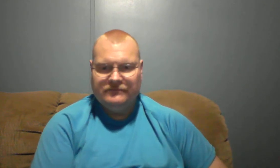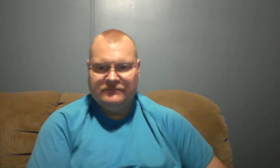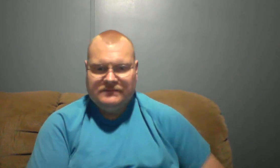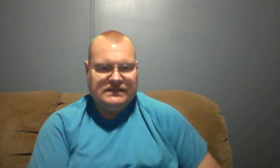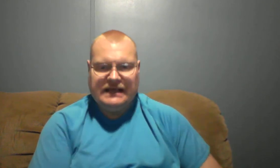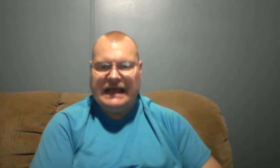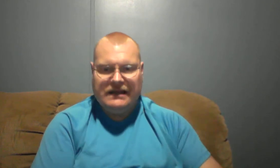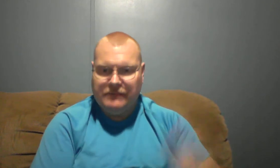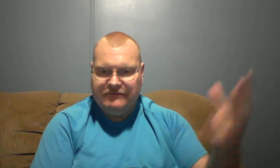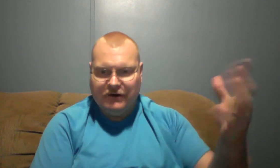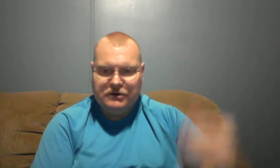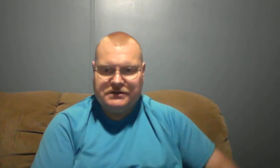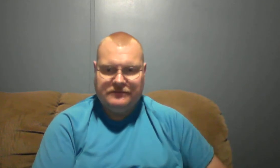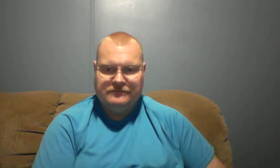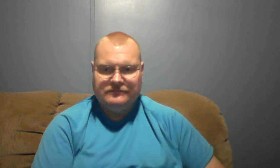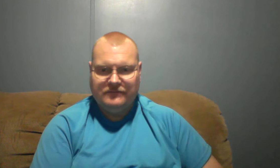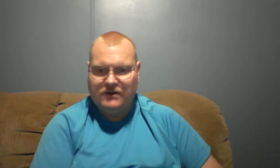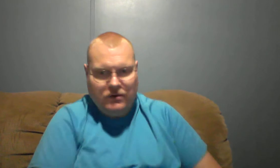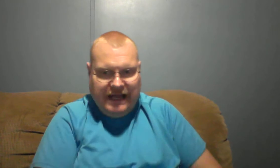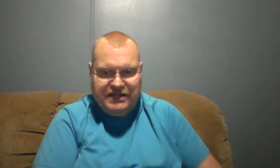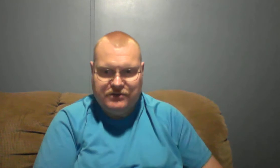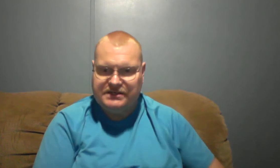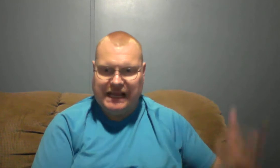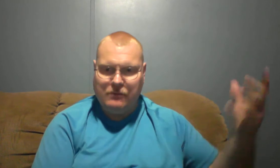So they hated me first. They're going to hate you the same way.